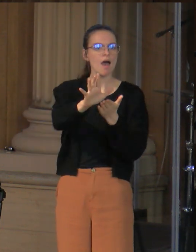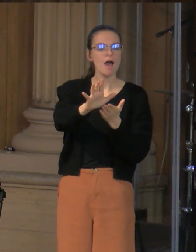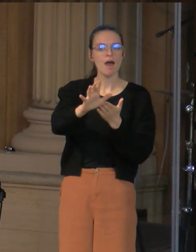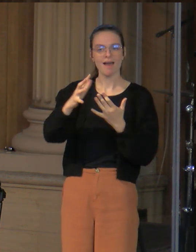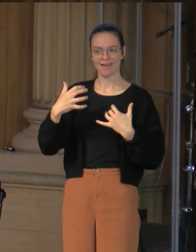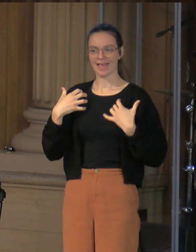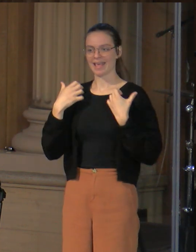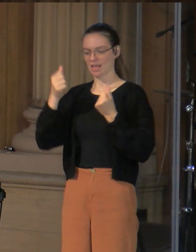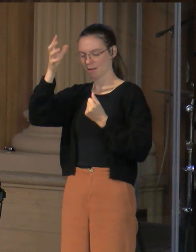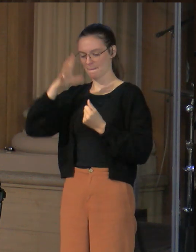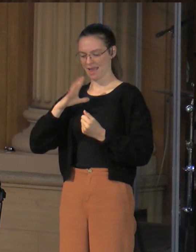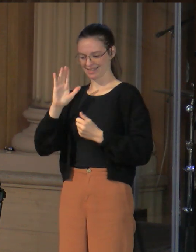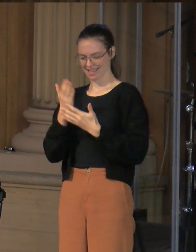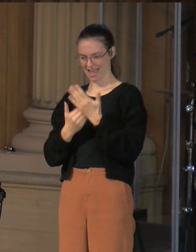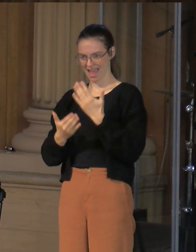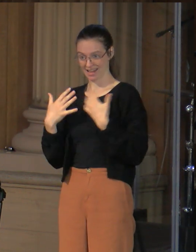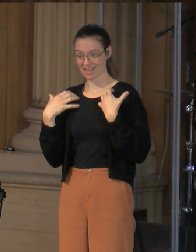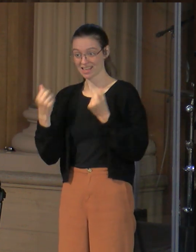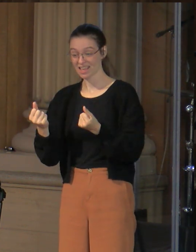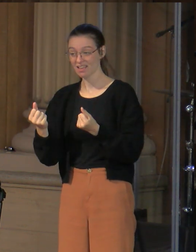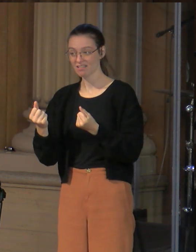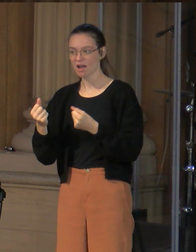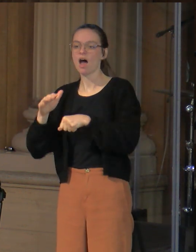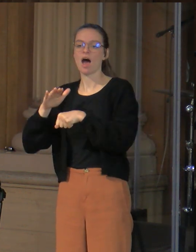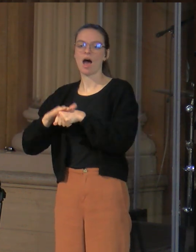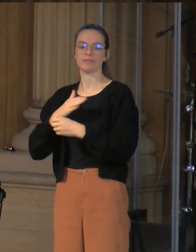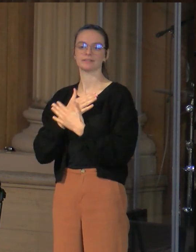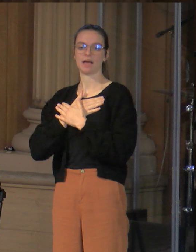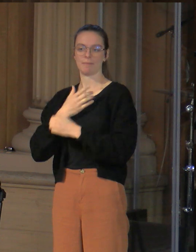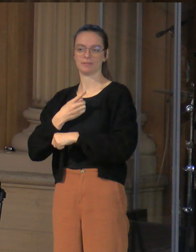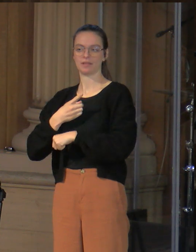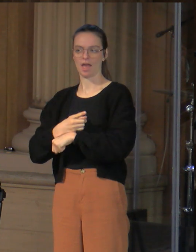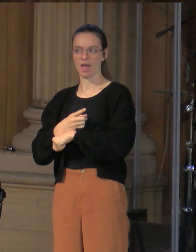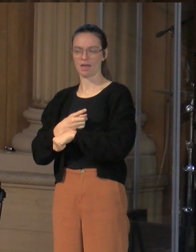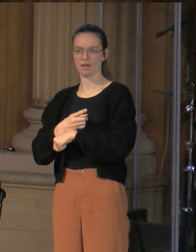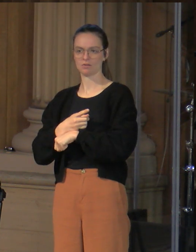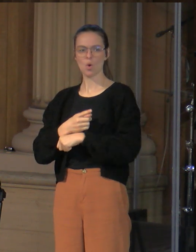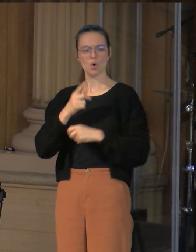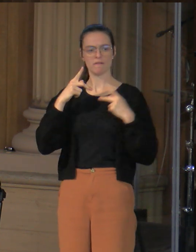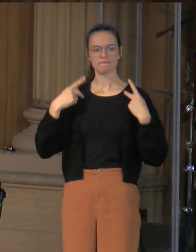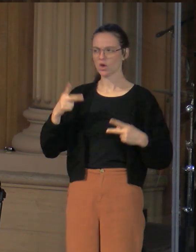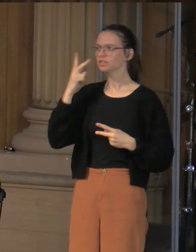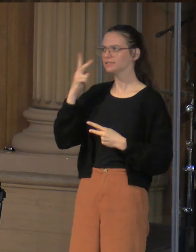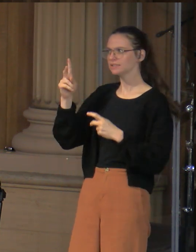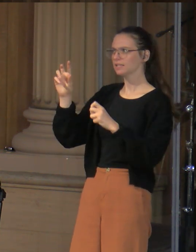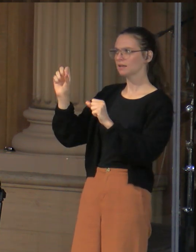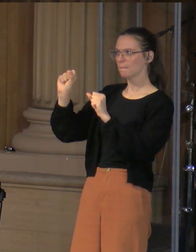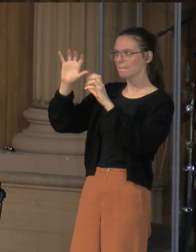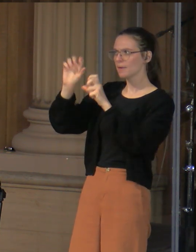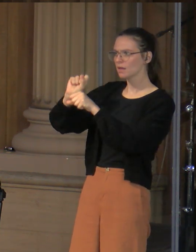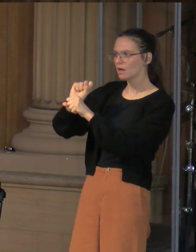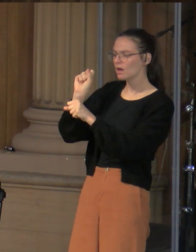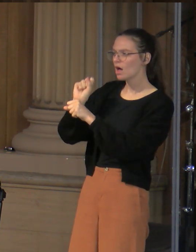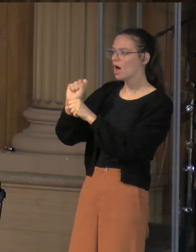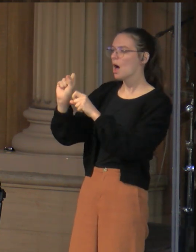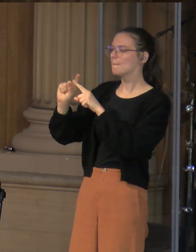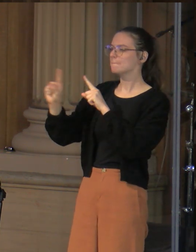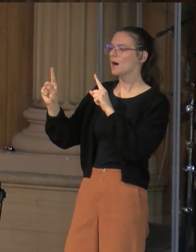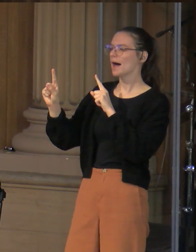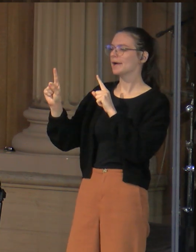the signs that they wanted, they weren't done the way that they wanted. So they were seeing things, but it didn't measure up to their expectations. And so they say,